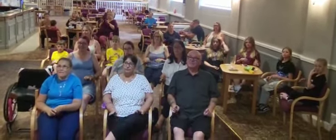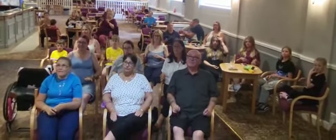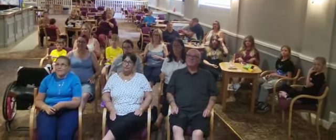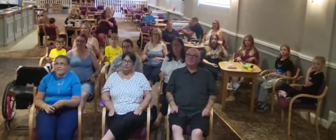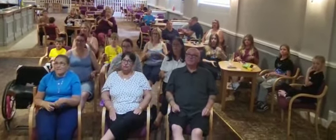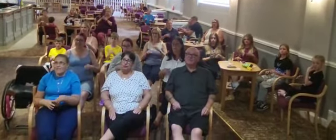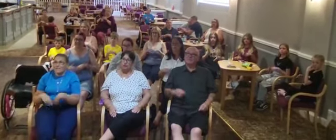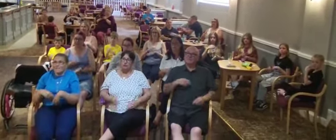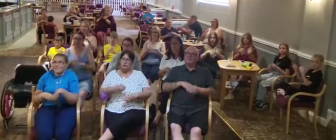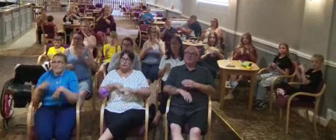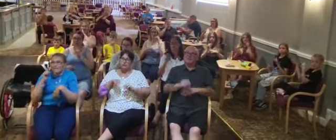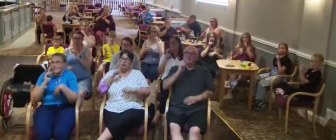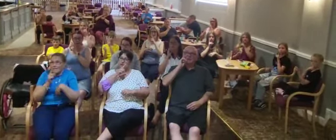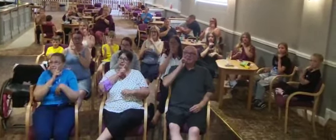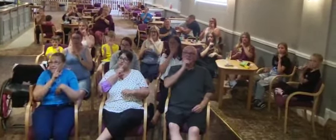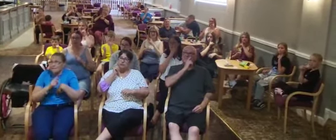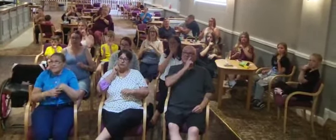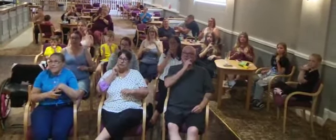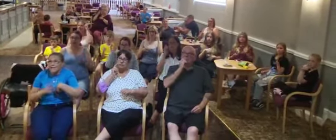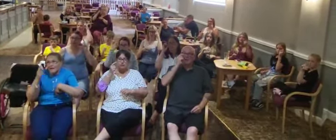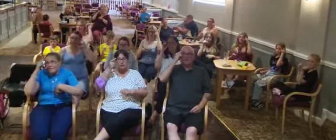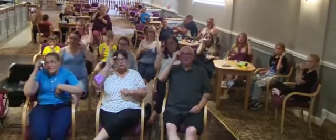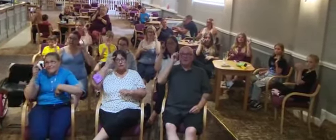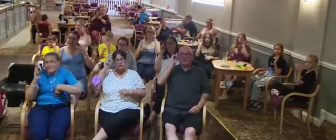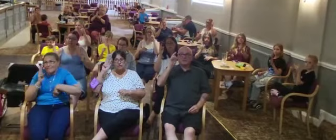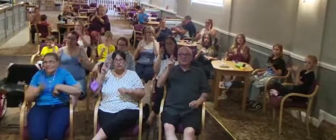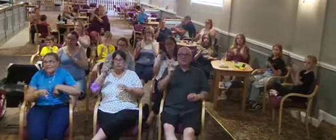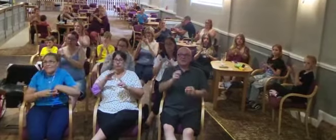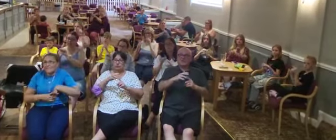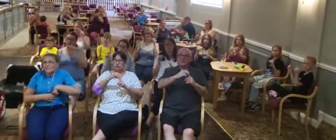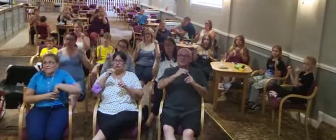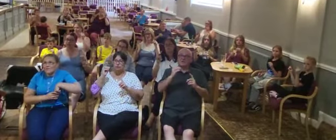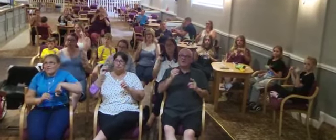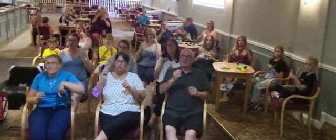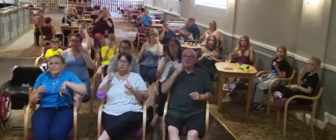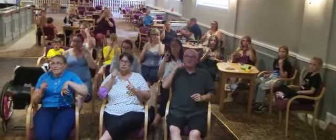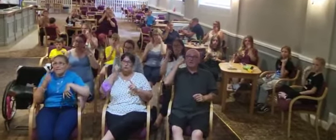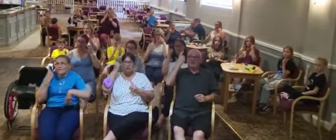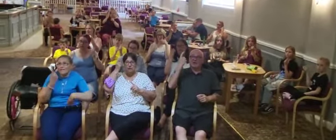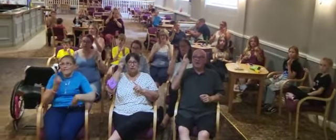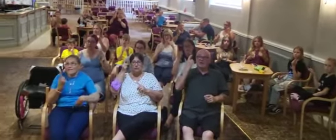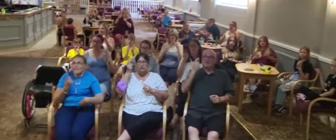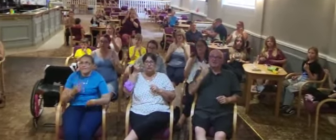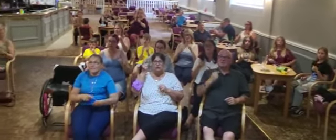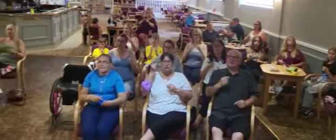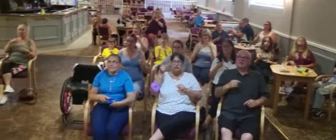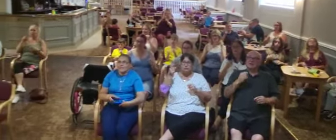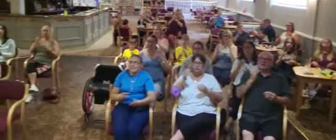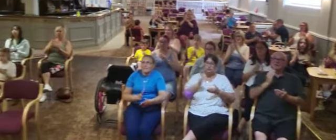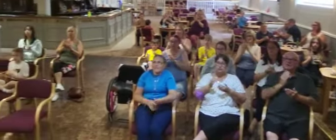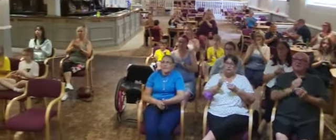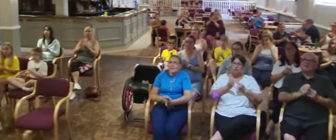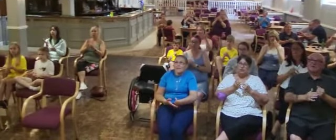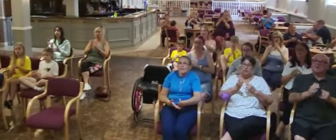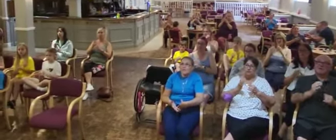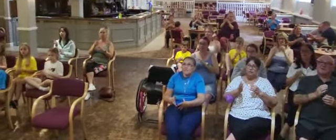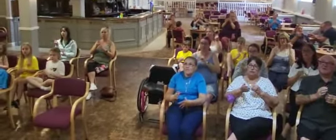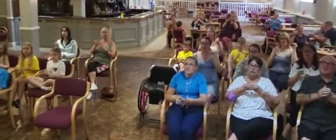Deep in your eyes I think I see a future I realize This is my last time